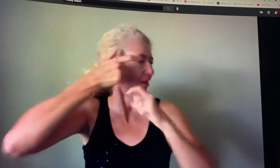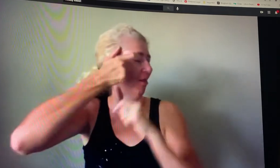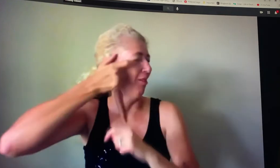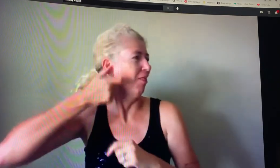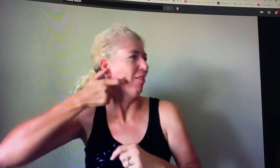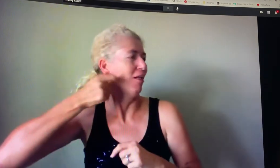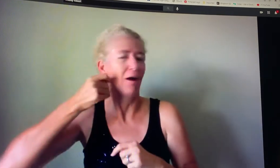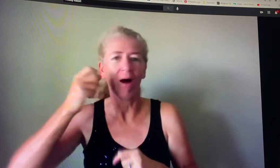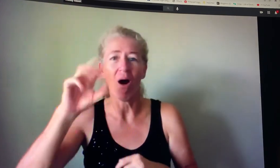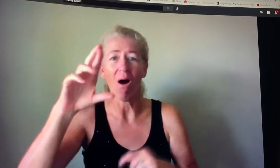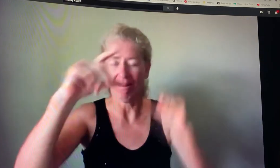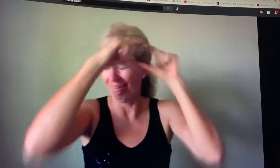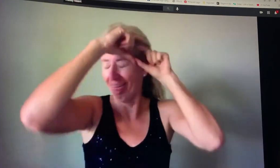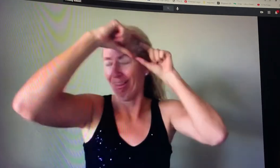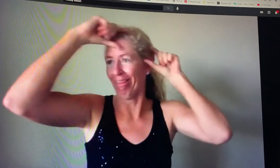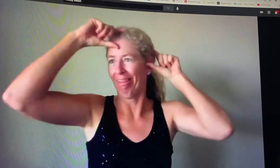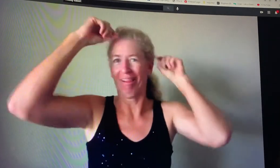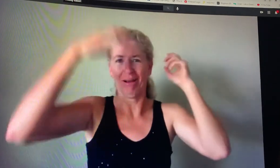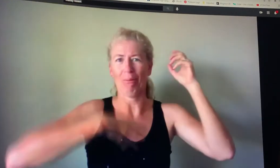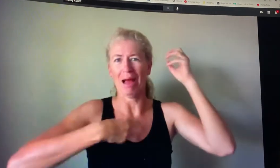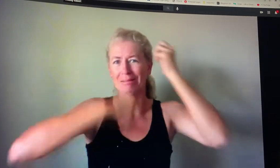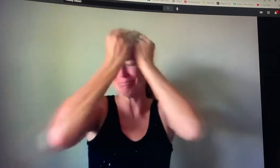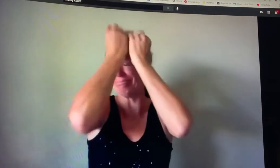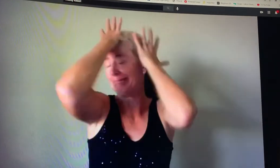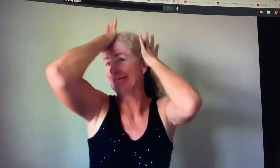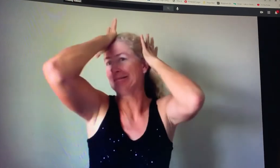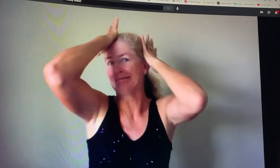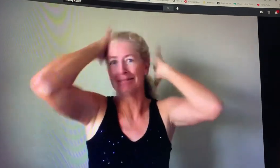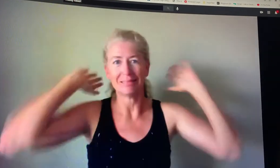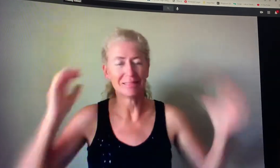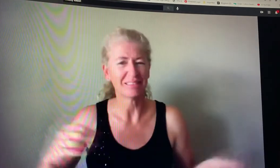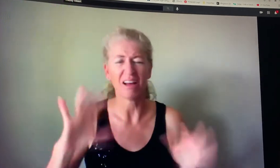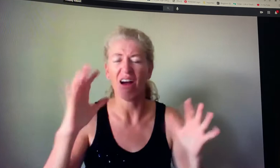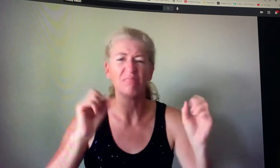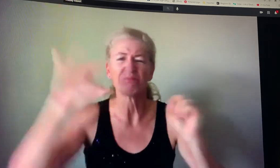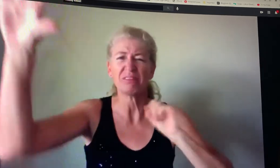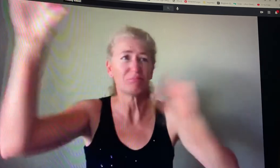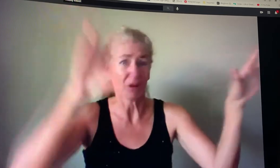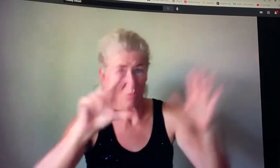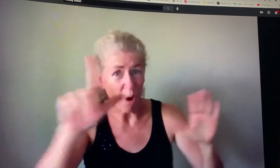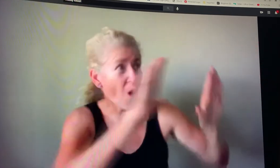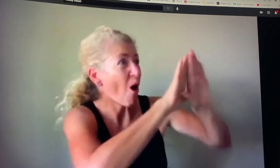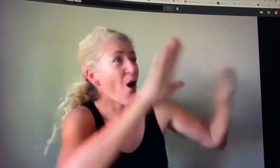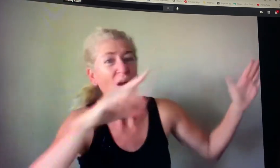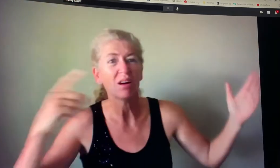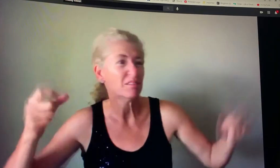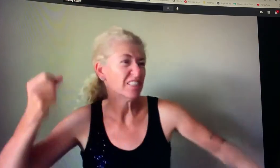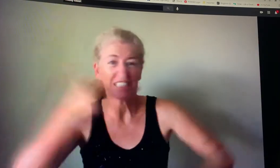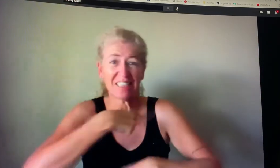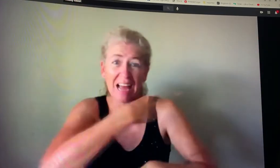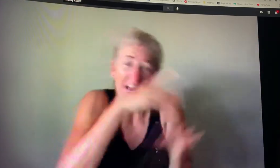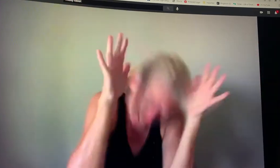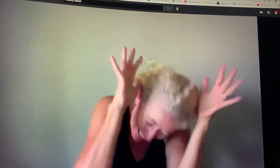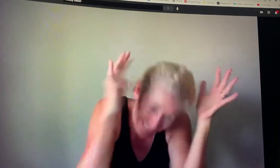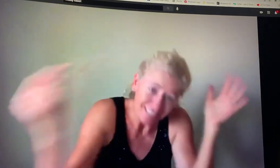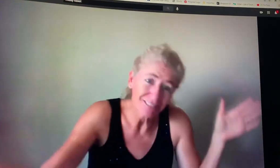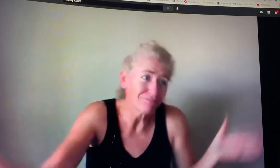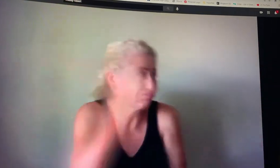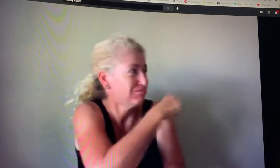on the side of my face chalk on my face a cloud of dust in the air and after that every single day he whenever